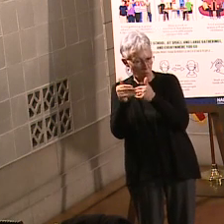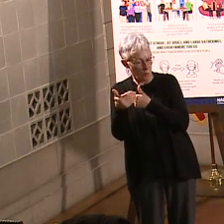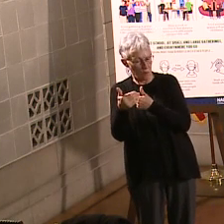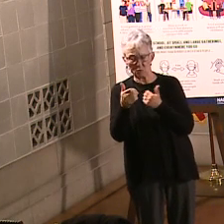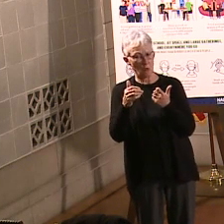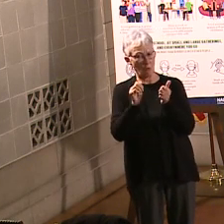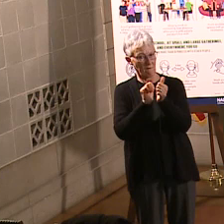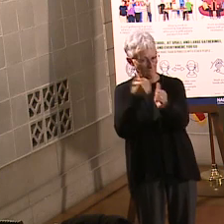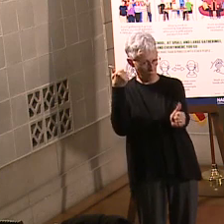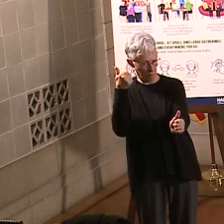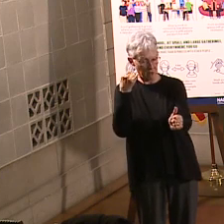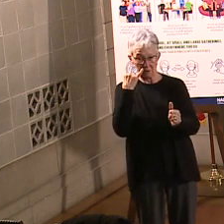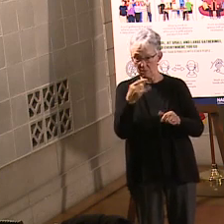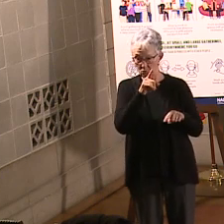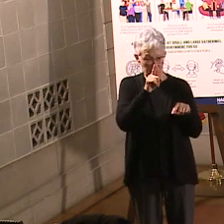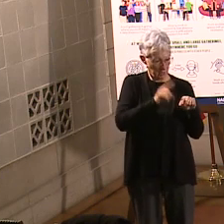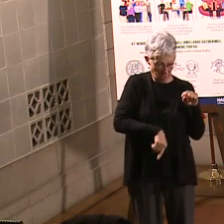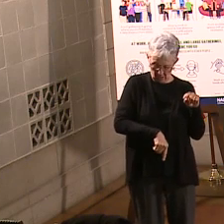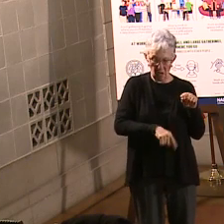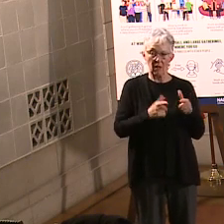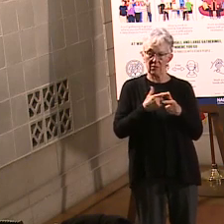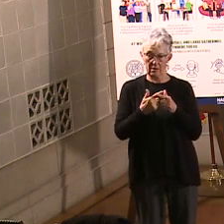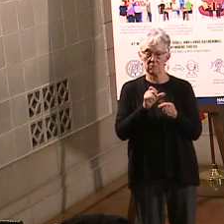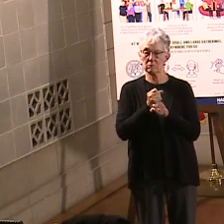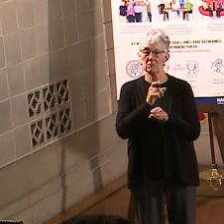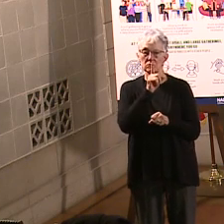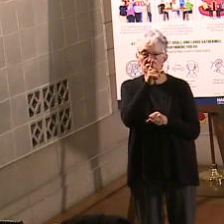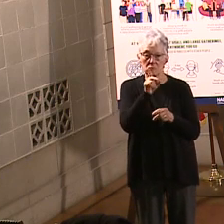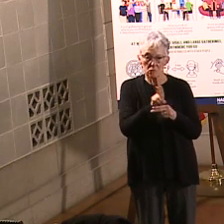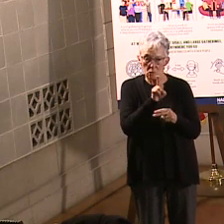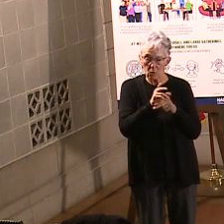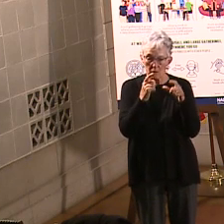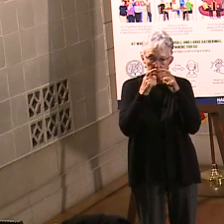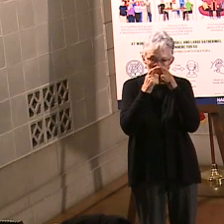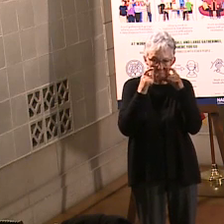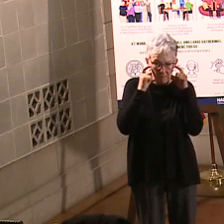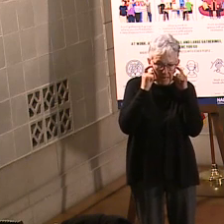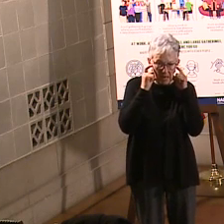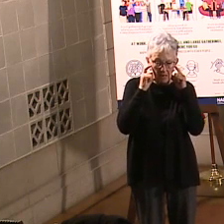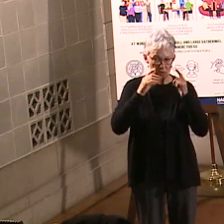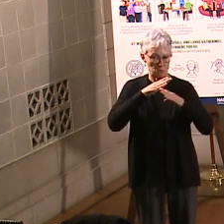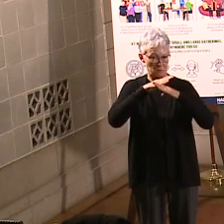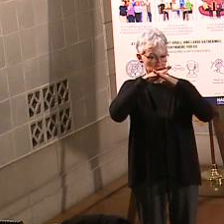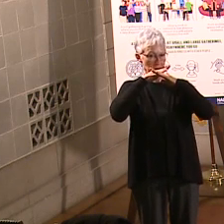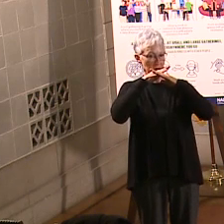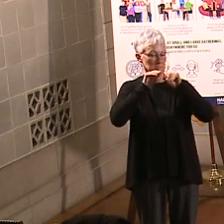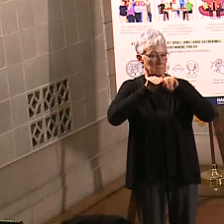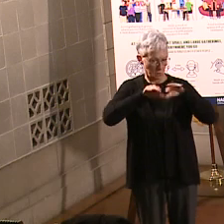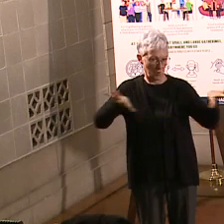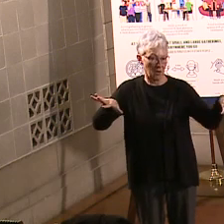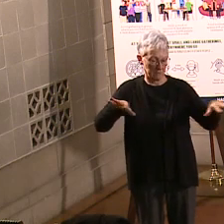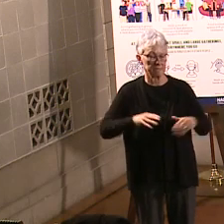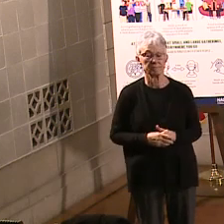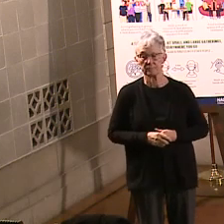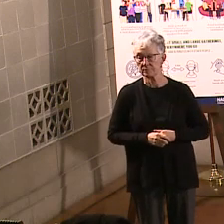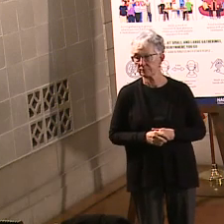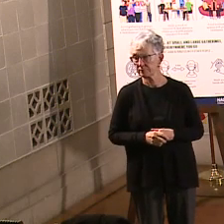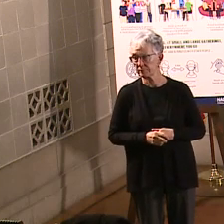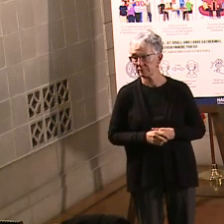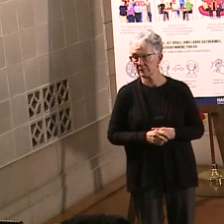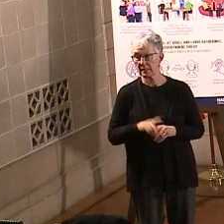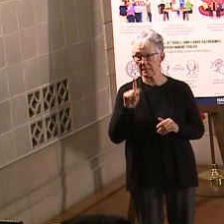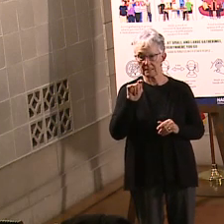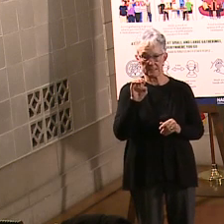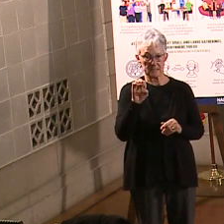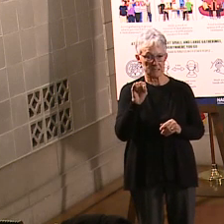if you can, and if you can't, again, that's a great opportunity to wear a mask. That's to be able to slow the spread of virus. Also, Test Nebraska is out there.